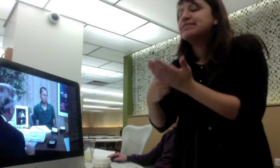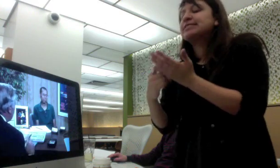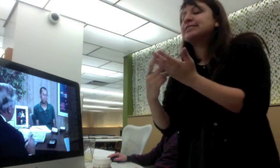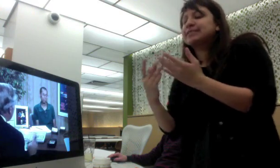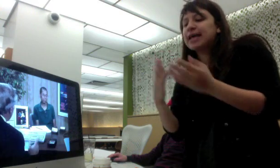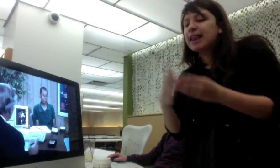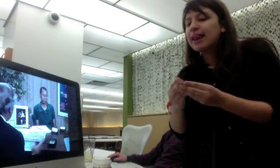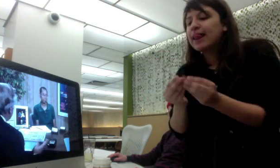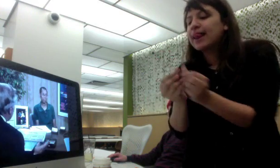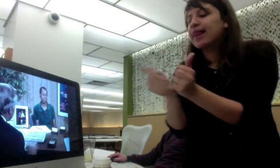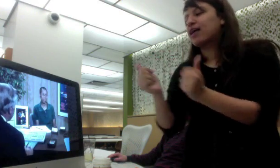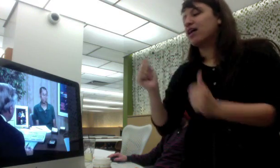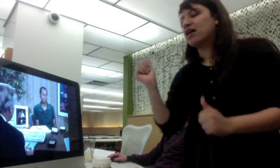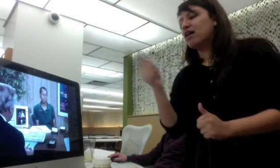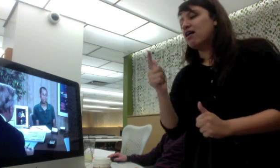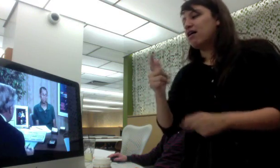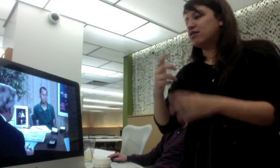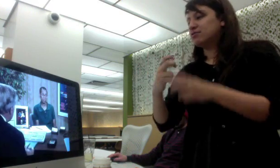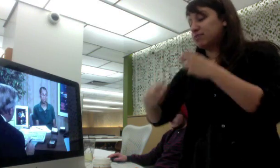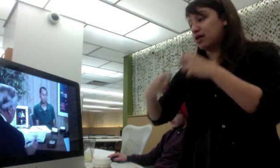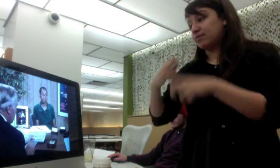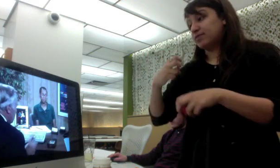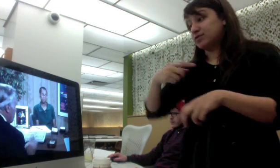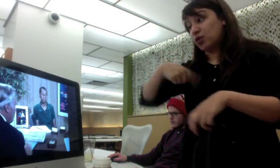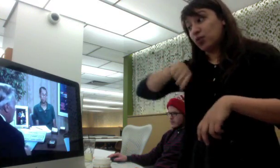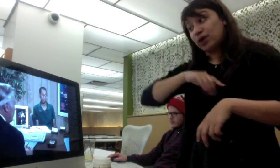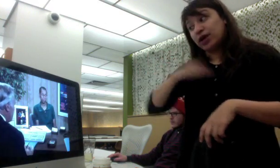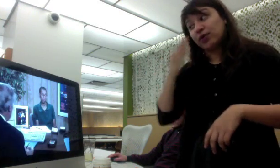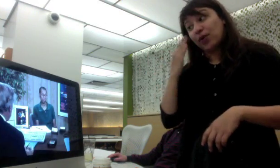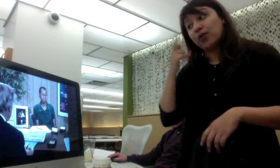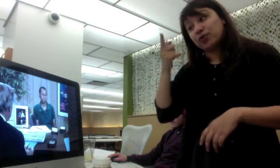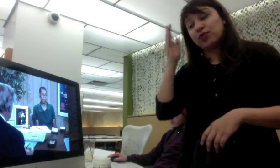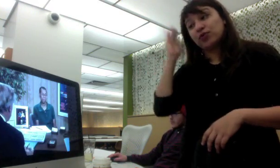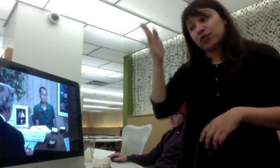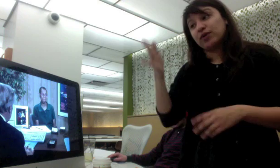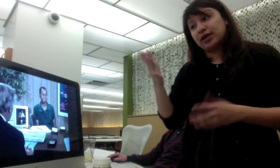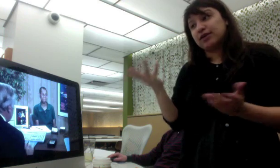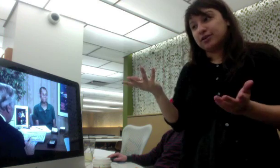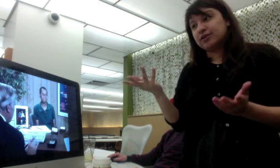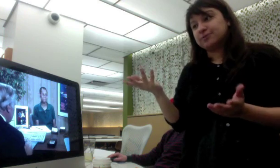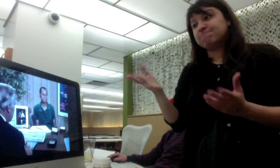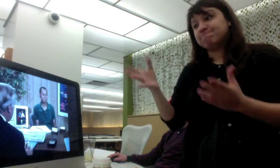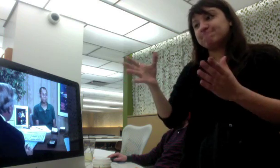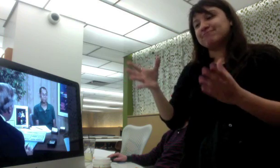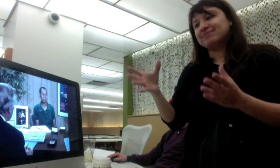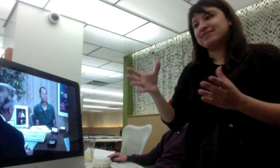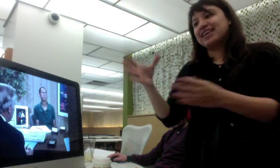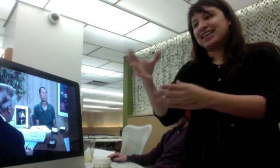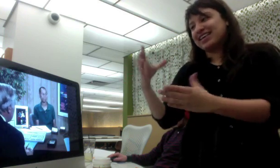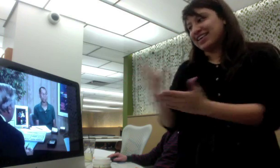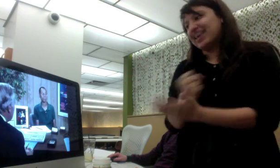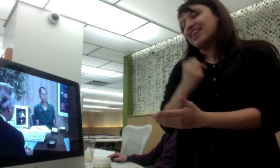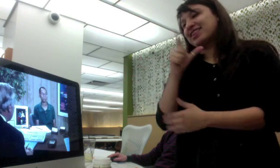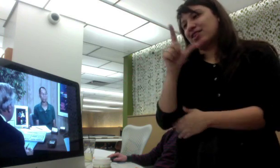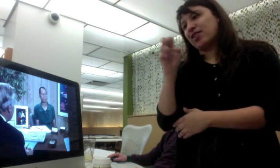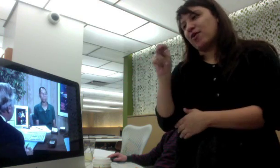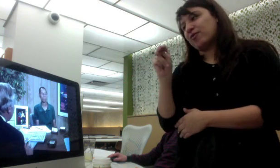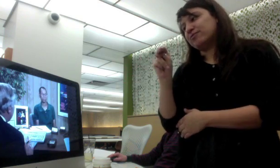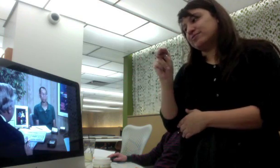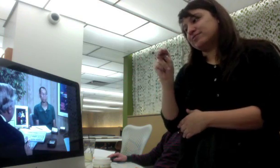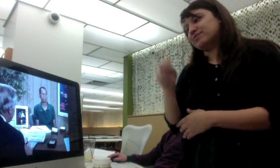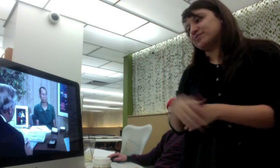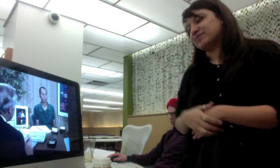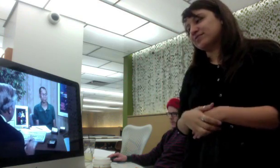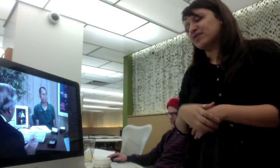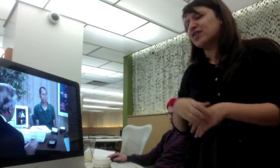know that you're going to get the loan there are certain formulas we use and as long as you meet those formulas you will get the loan